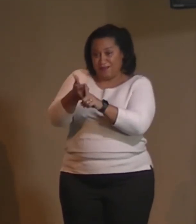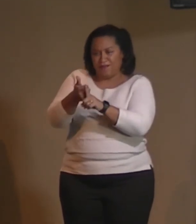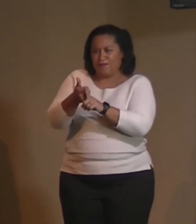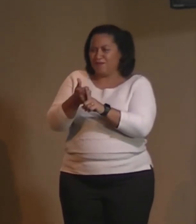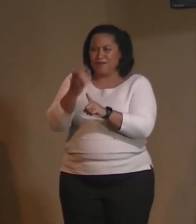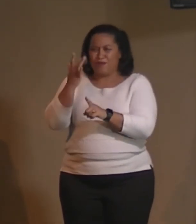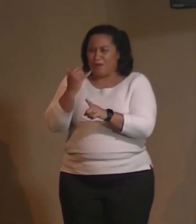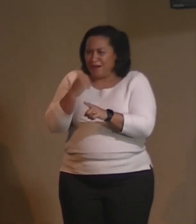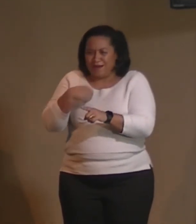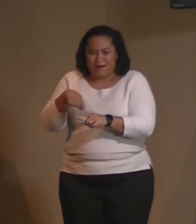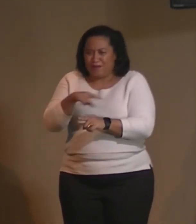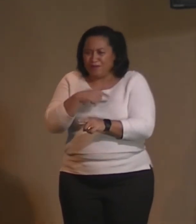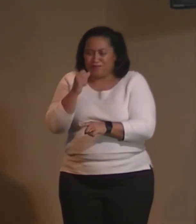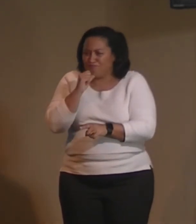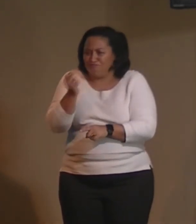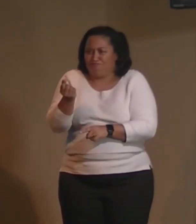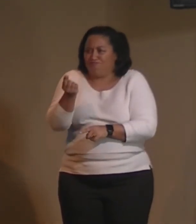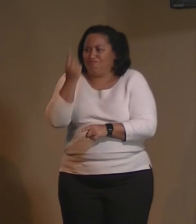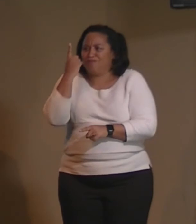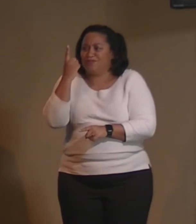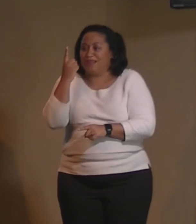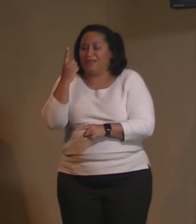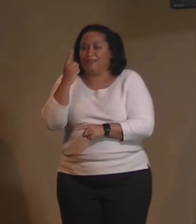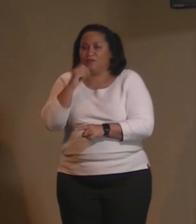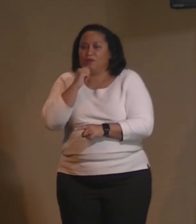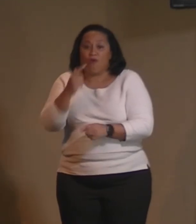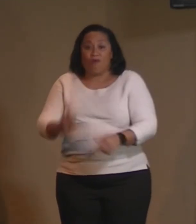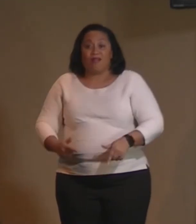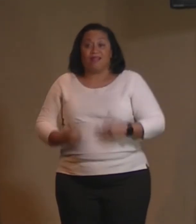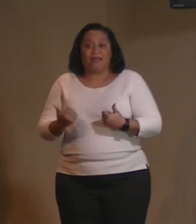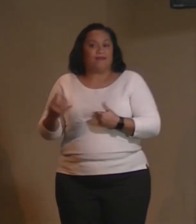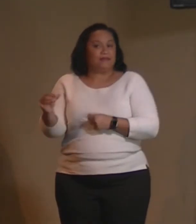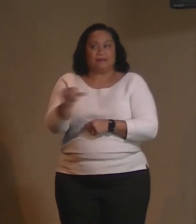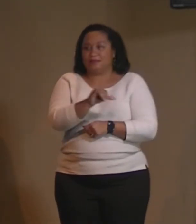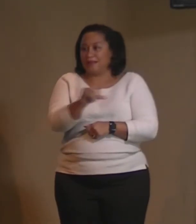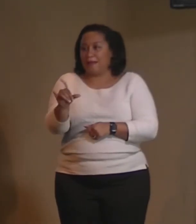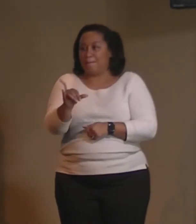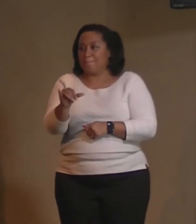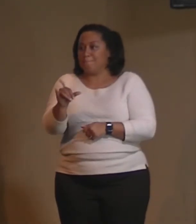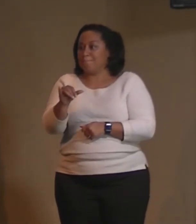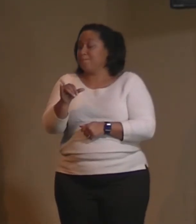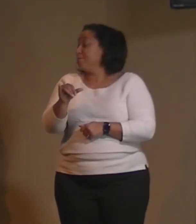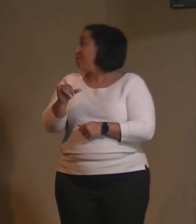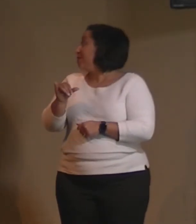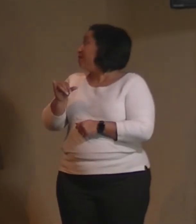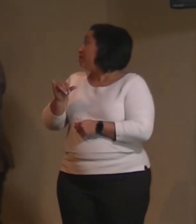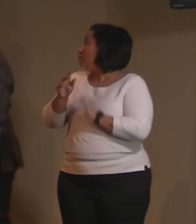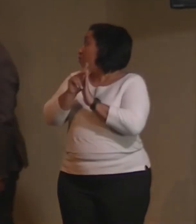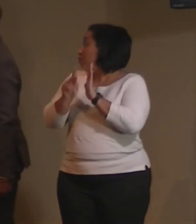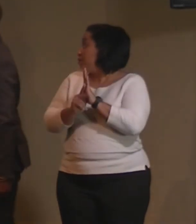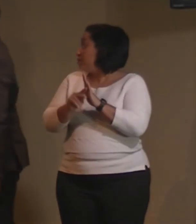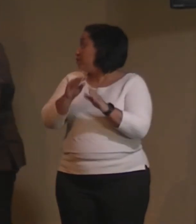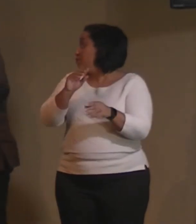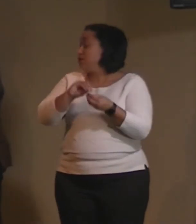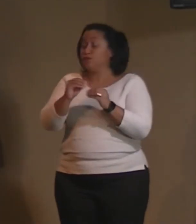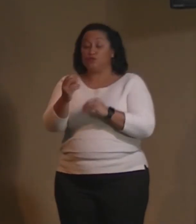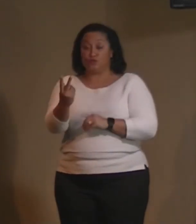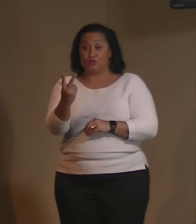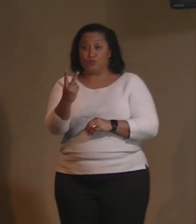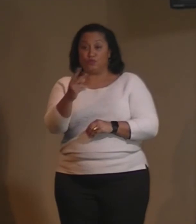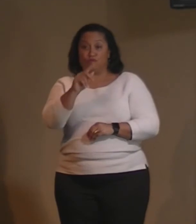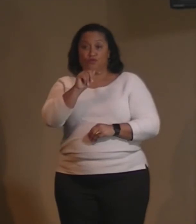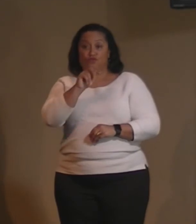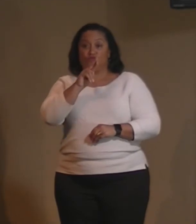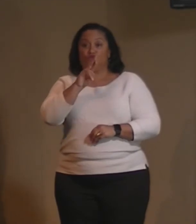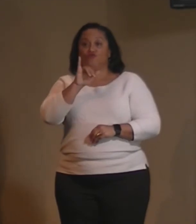do we not live like that? So core principle number two, triune nature. God